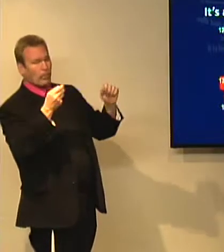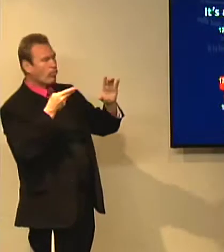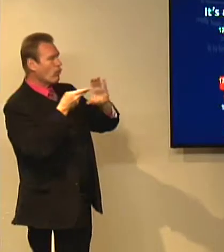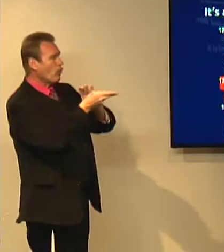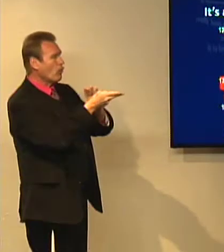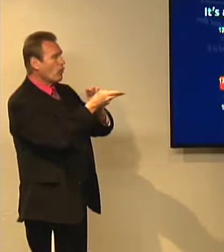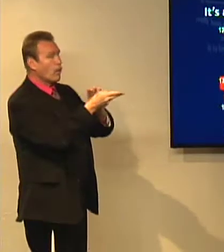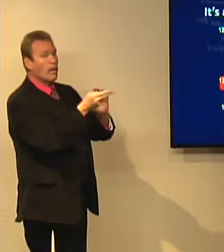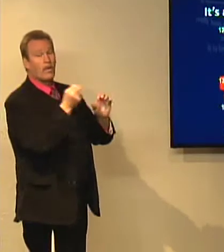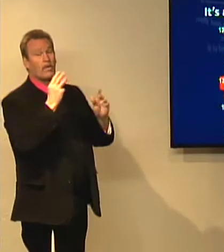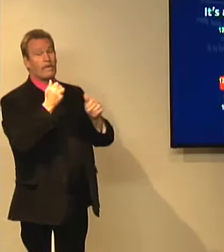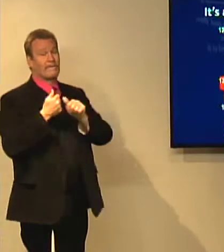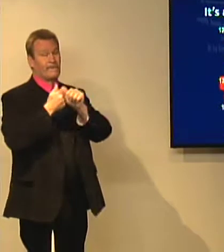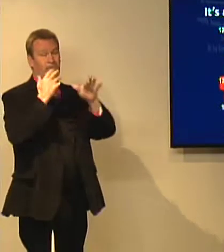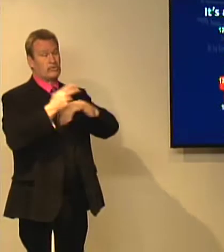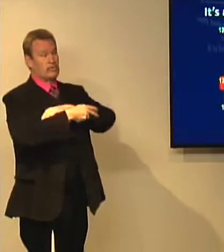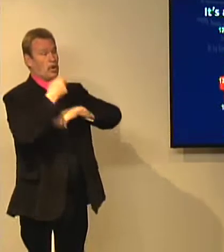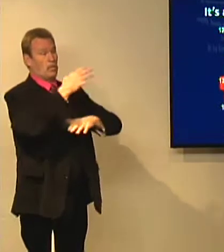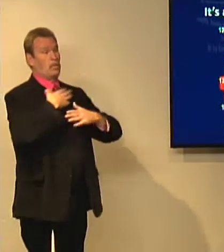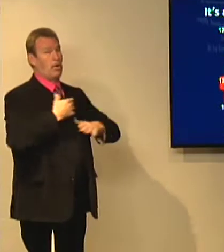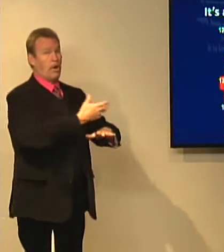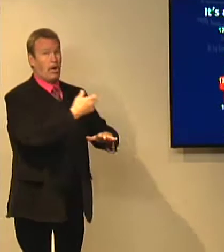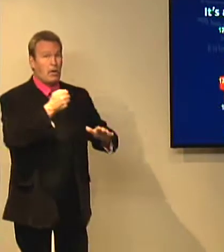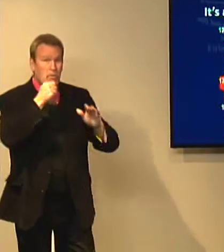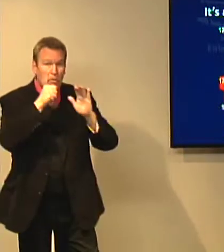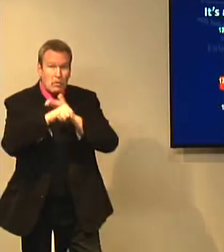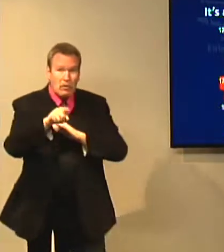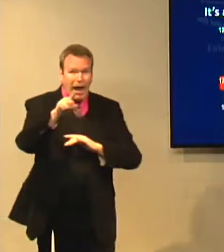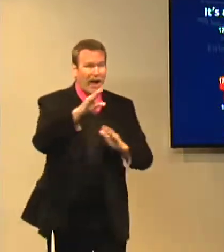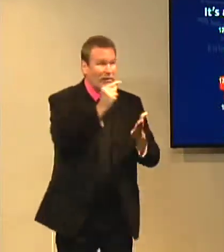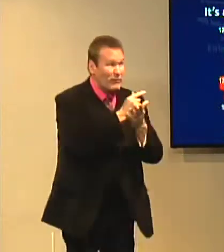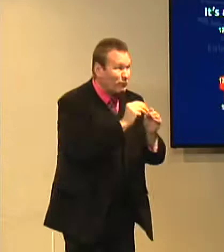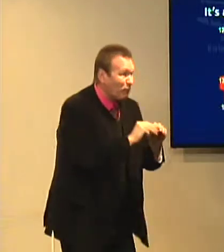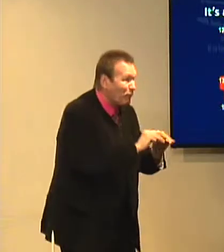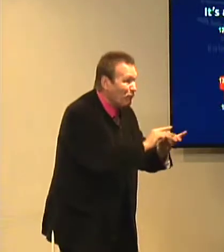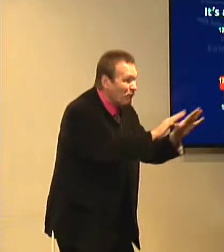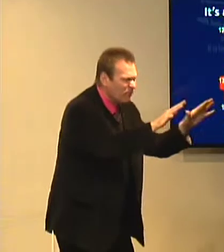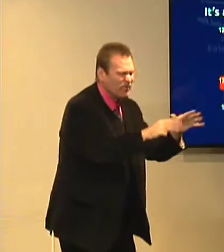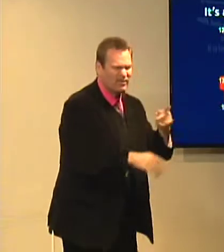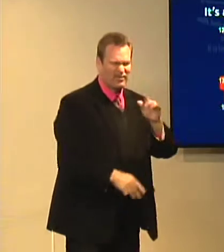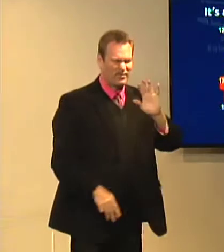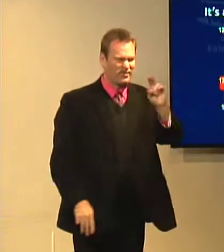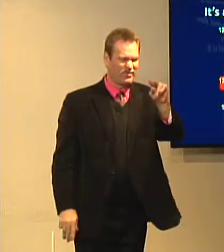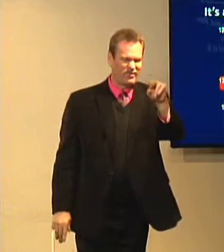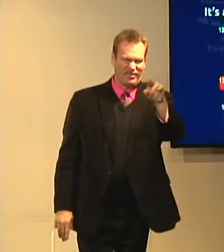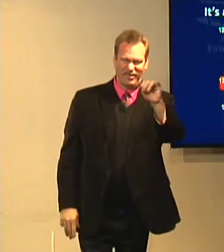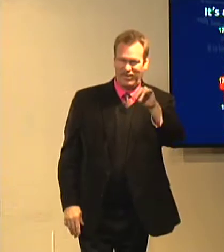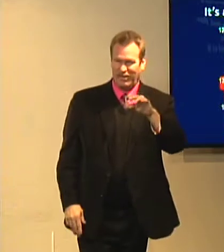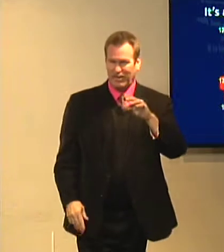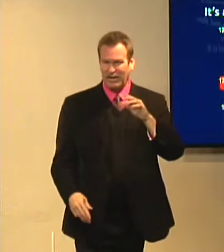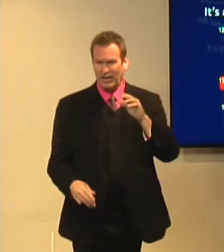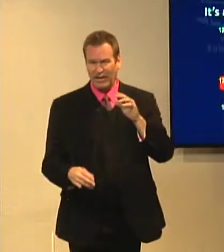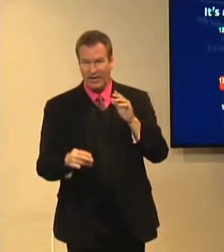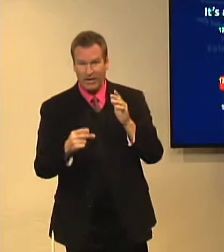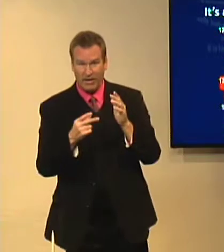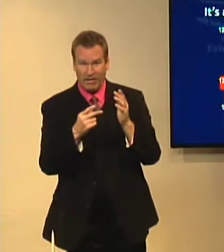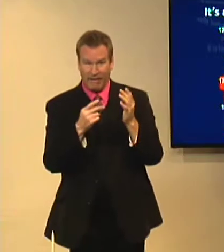that Jesus Christ was knocked out or his followers stole his body and pretended he'd risen from the dead. Paul's saying, no, if you believe